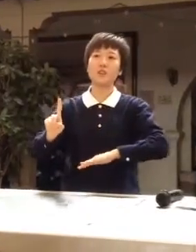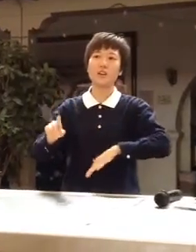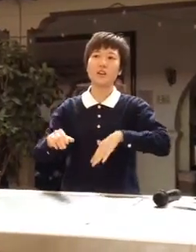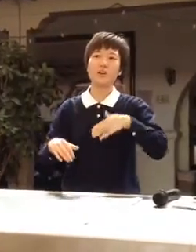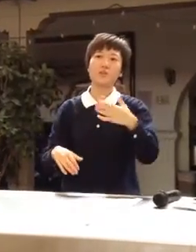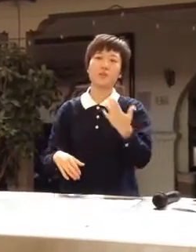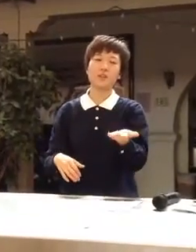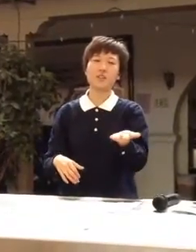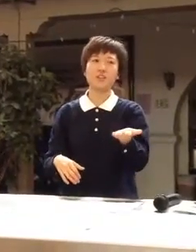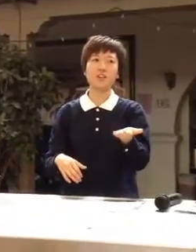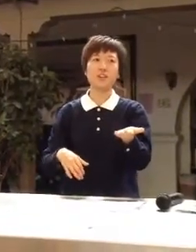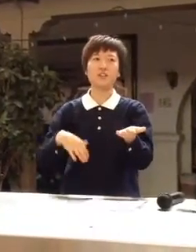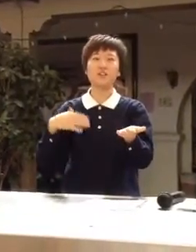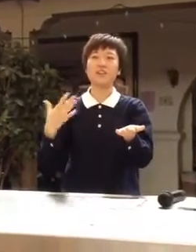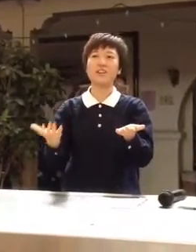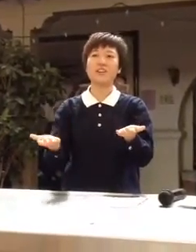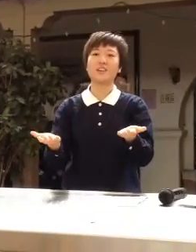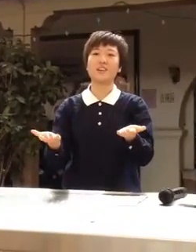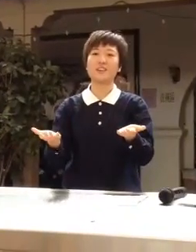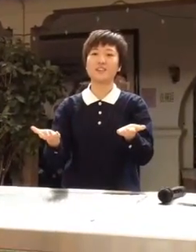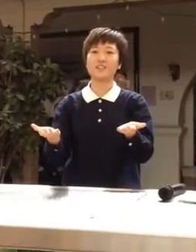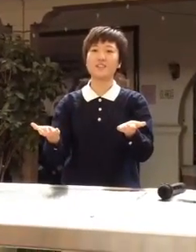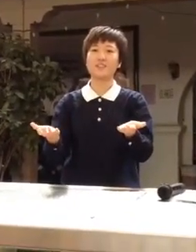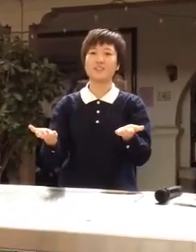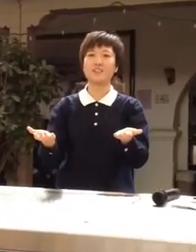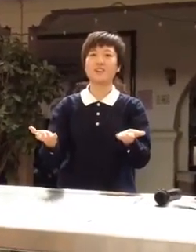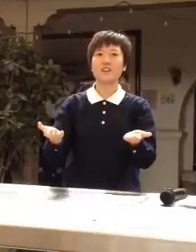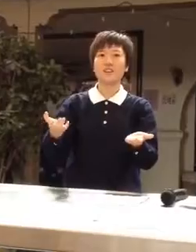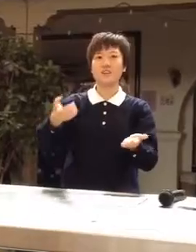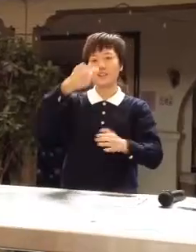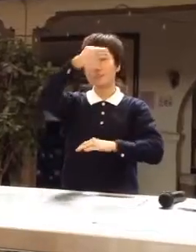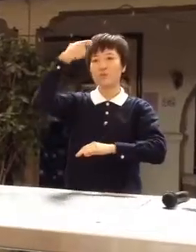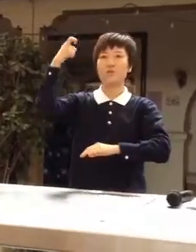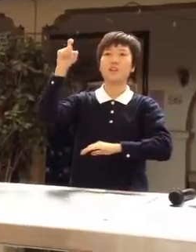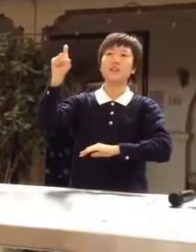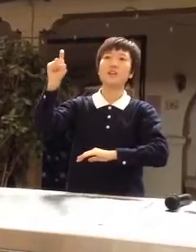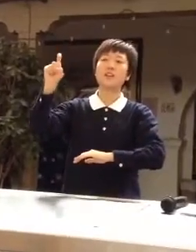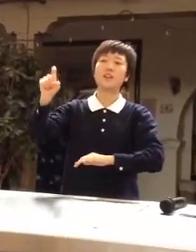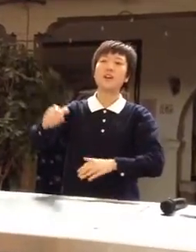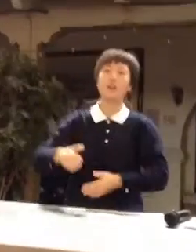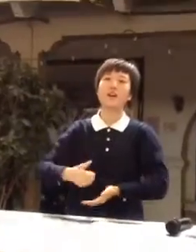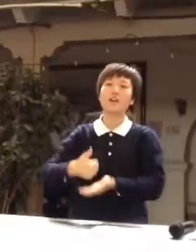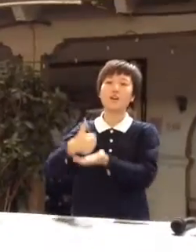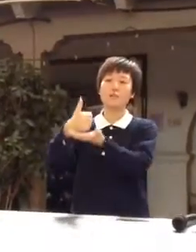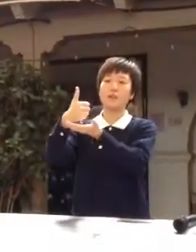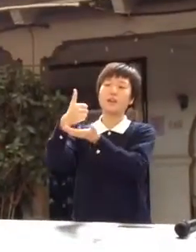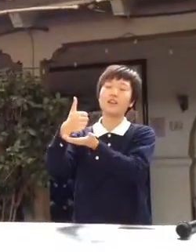reach out to have those who are I am